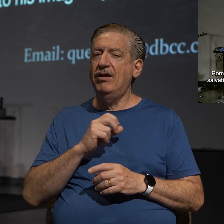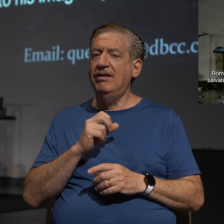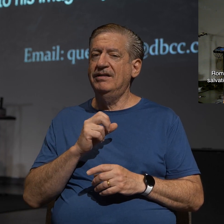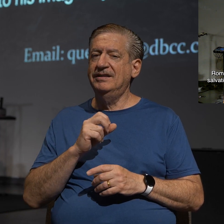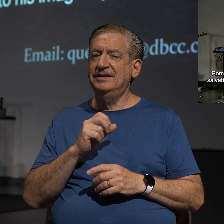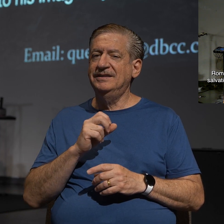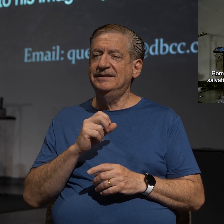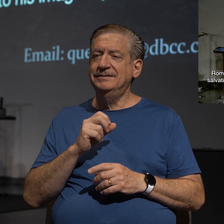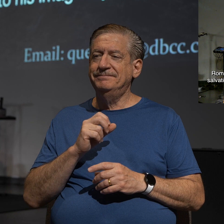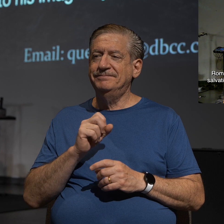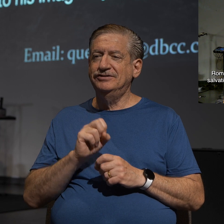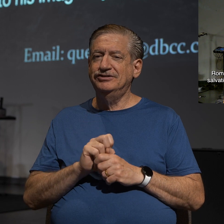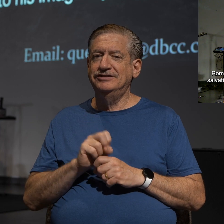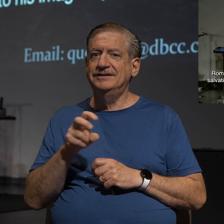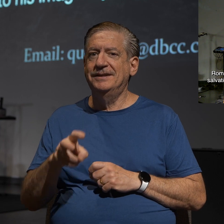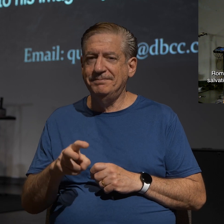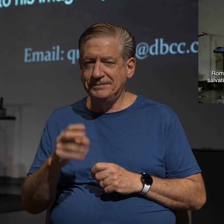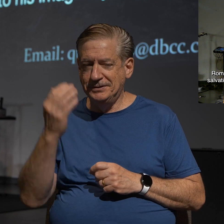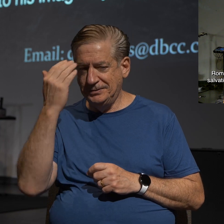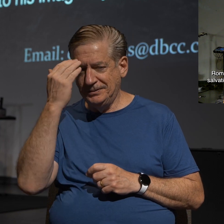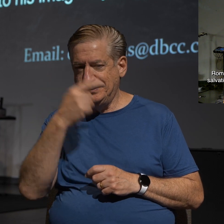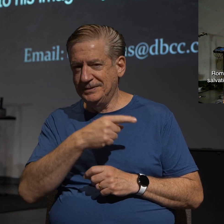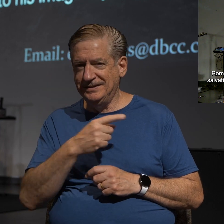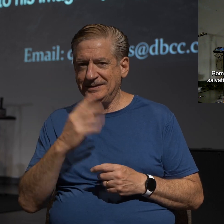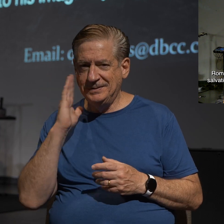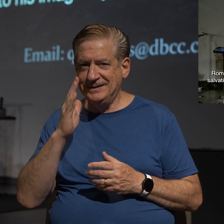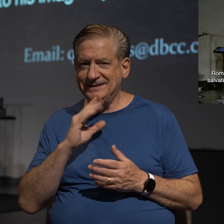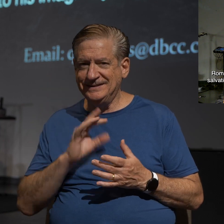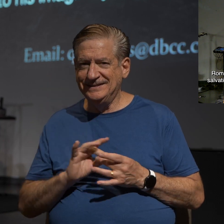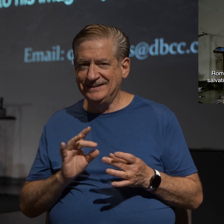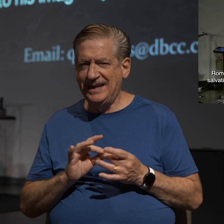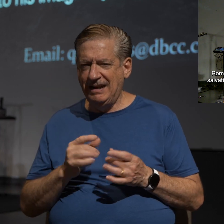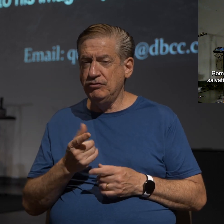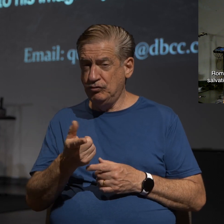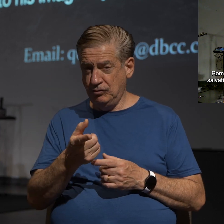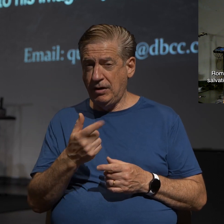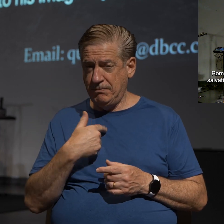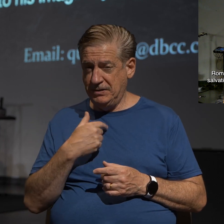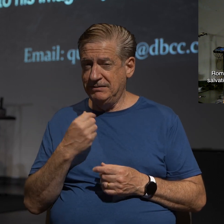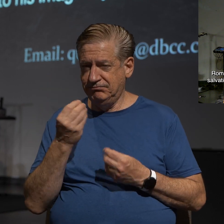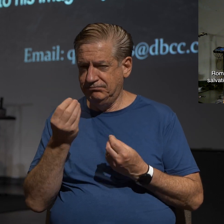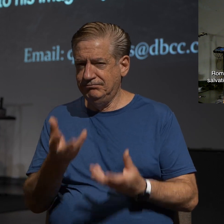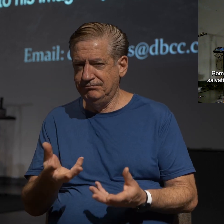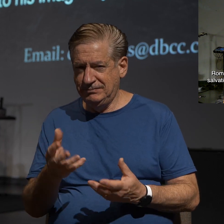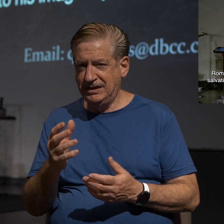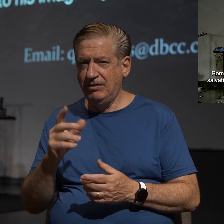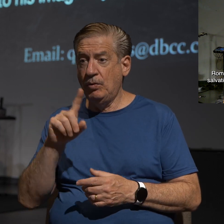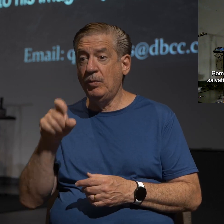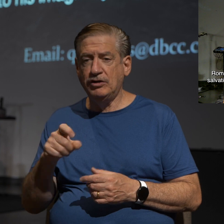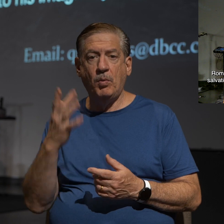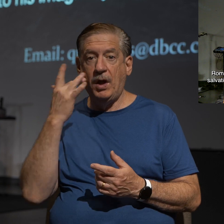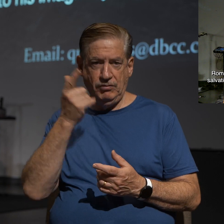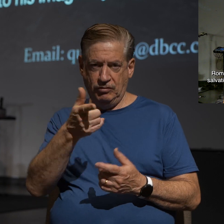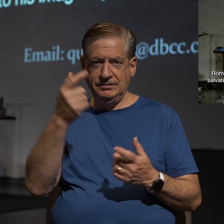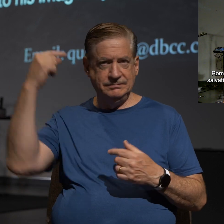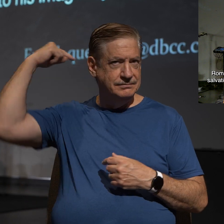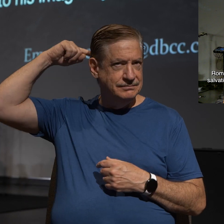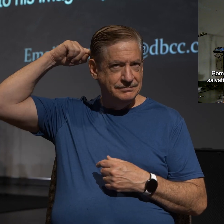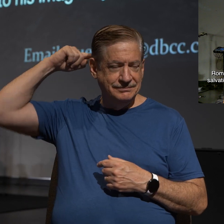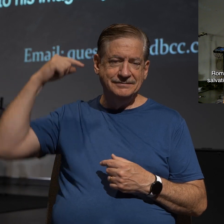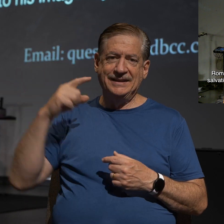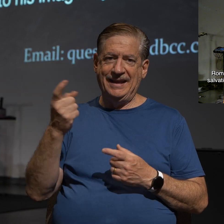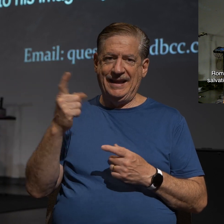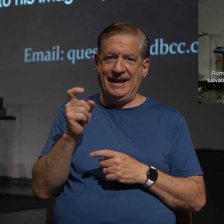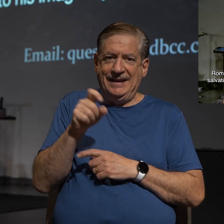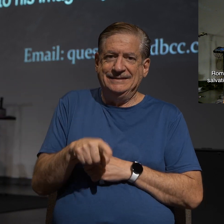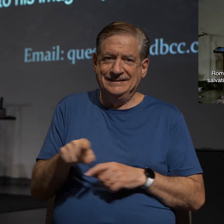oh, let me ask this question on behalf of someone, because you're probably asking the same question. Parents, it's